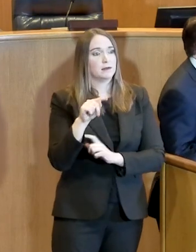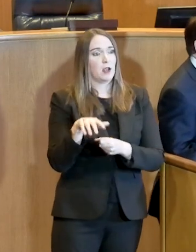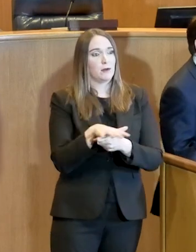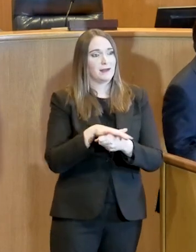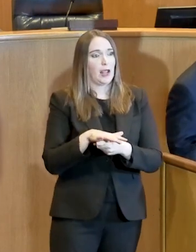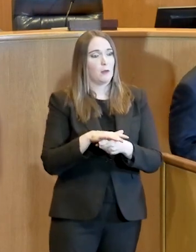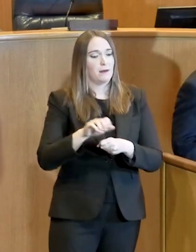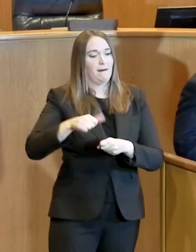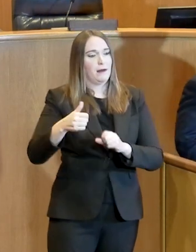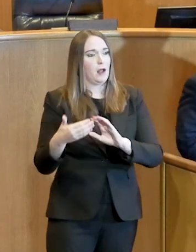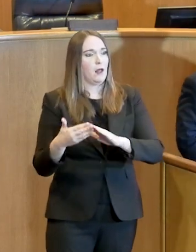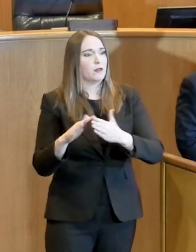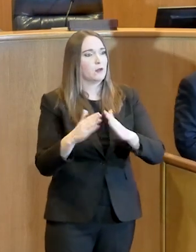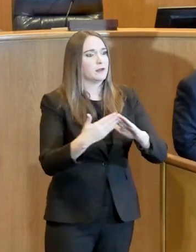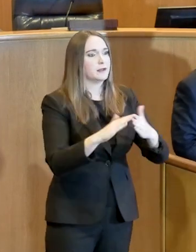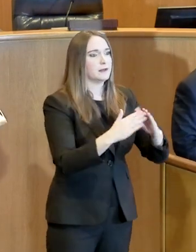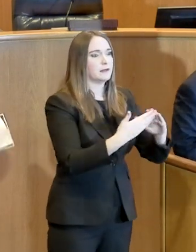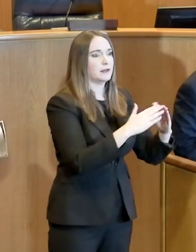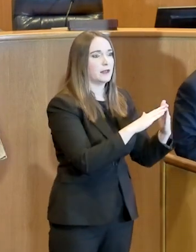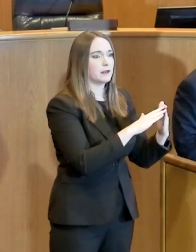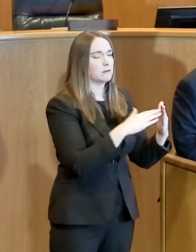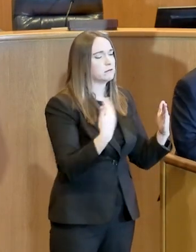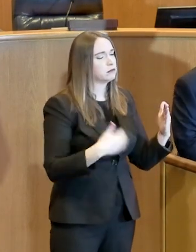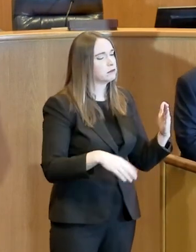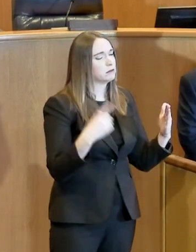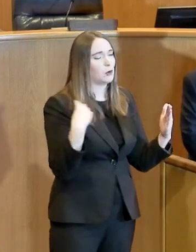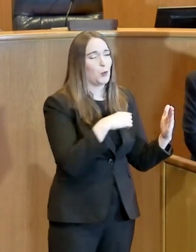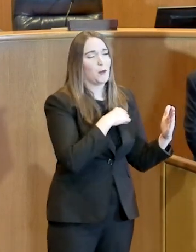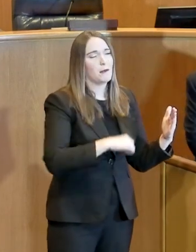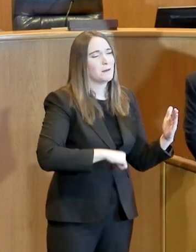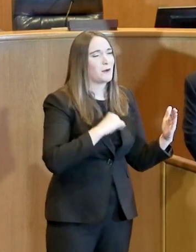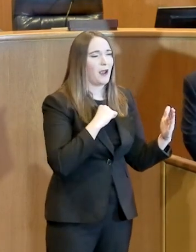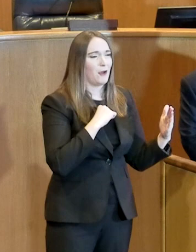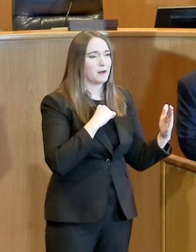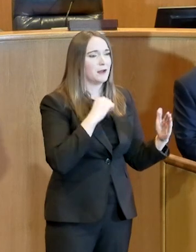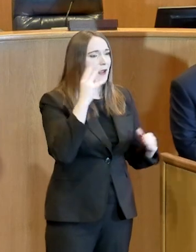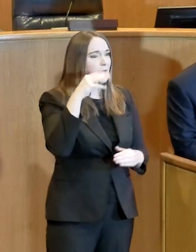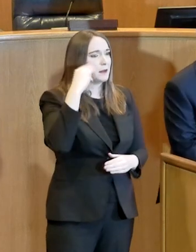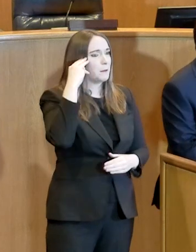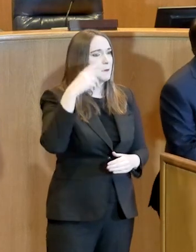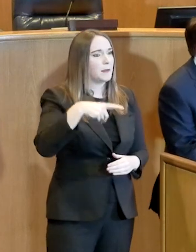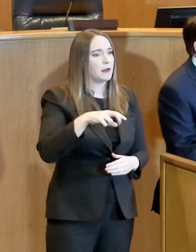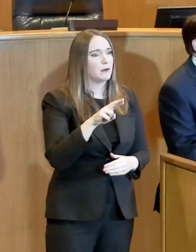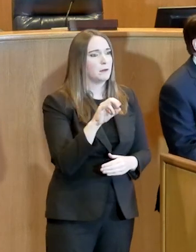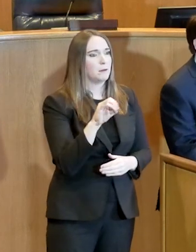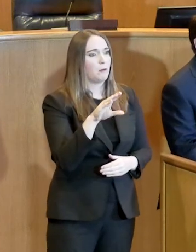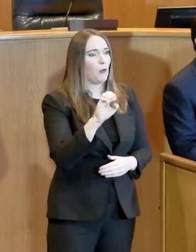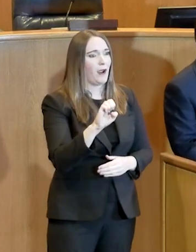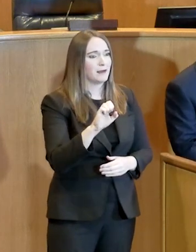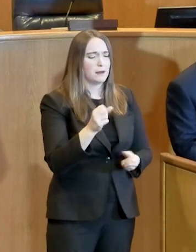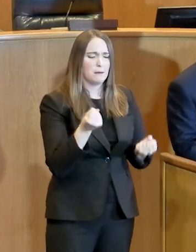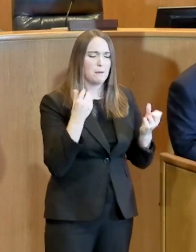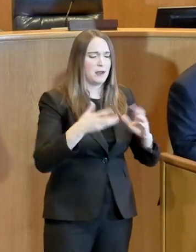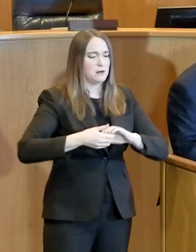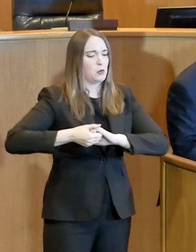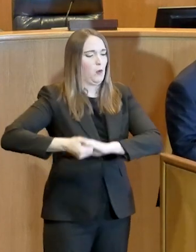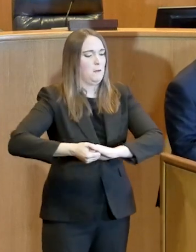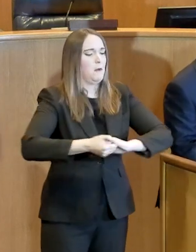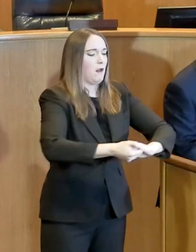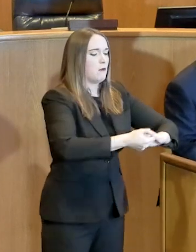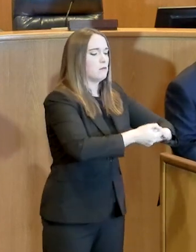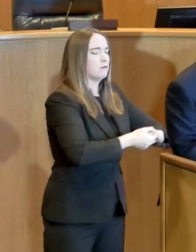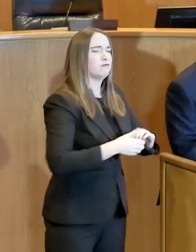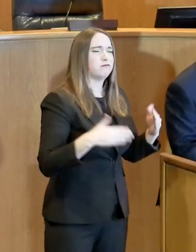leadership that the county judge Whitley has shown and Mayor Price and the cooperation that's happening. But, however, also,